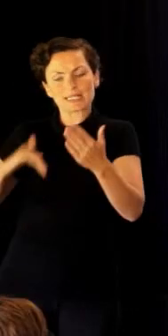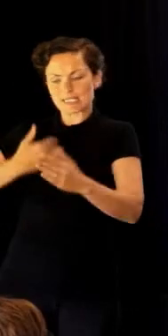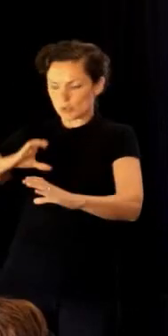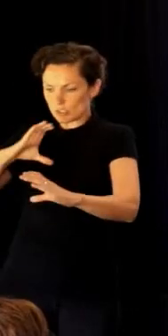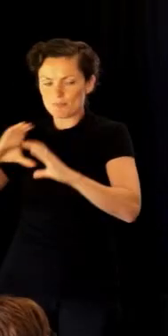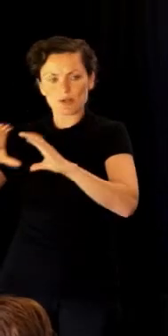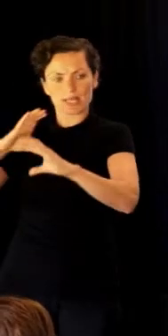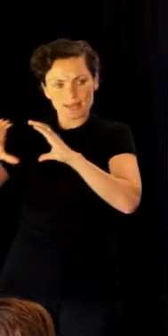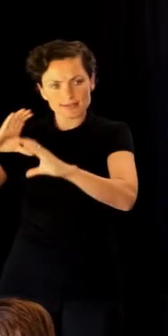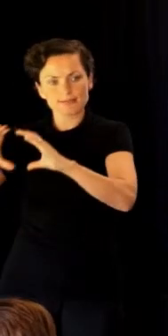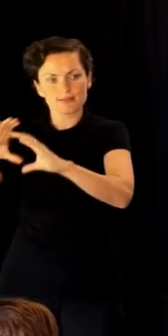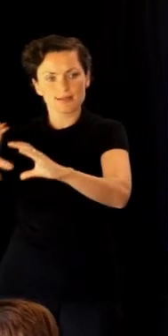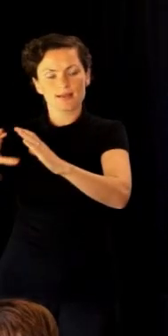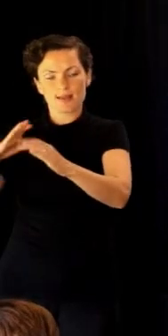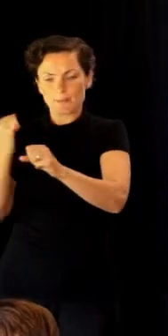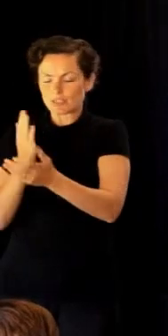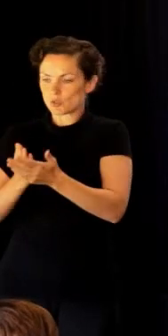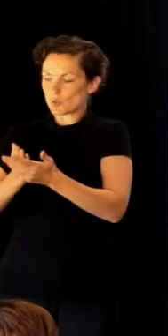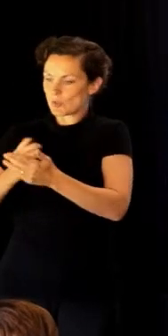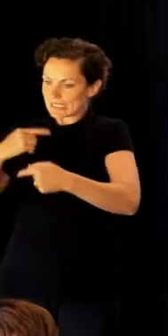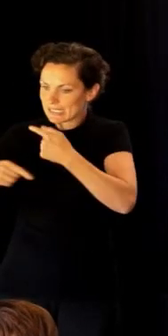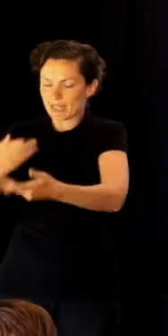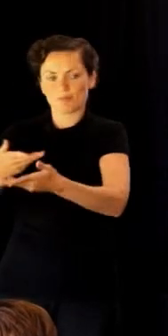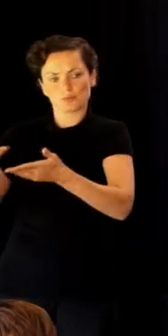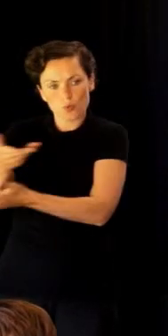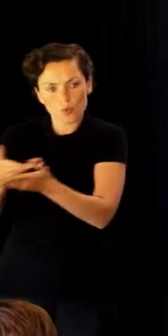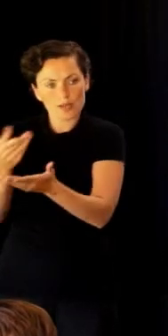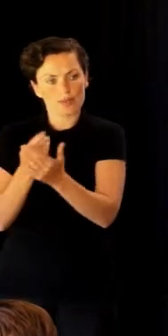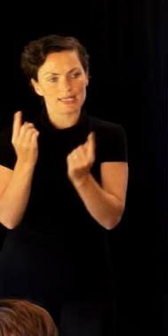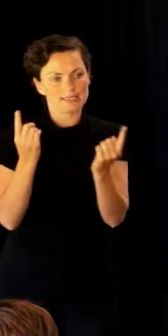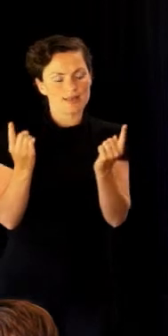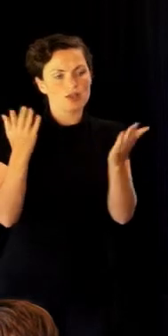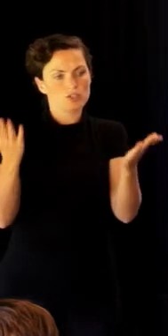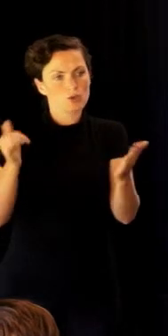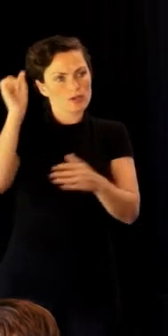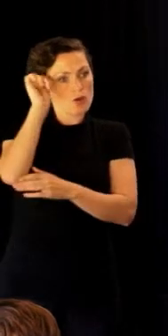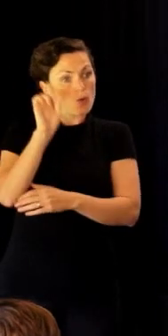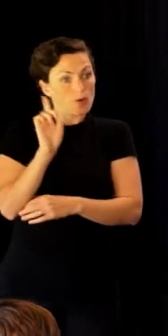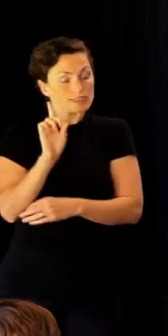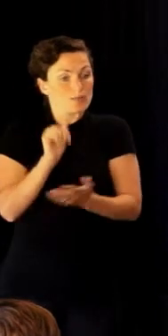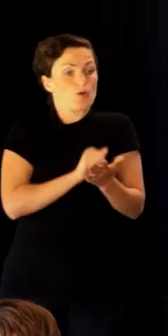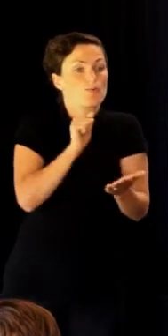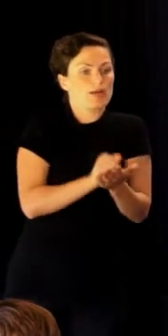communicate, communicate, and keep talking to each other so that you know what you should and shouldn't be doing.